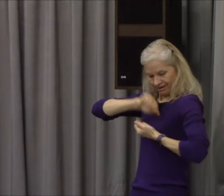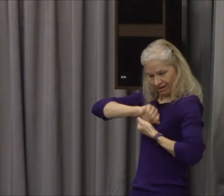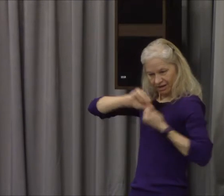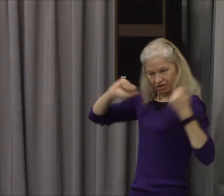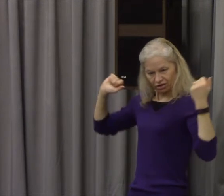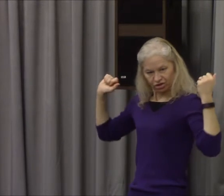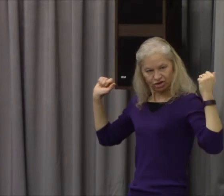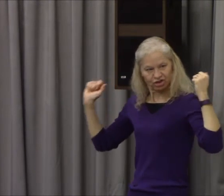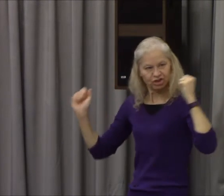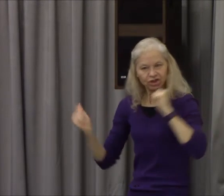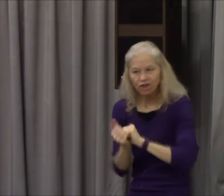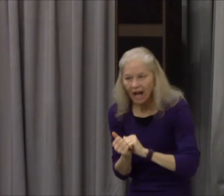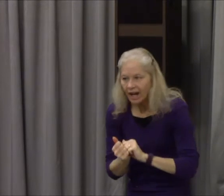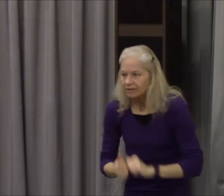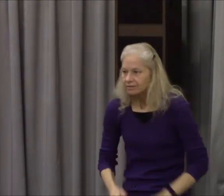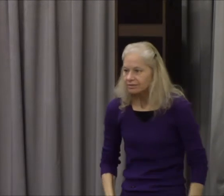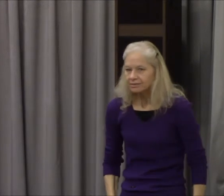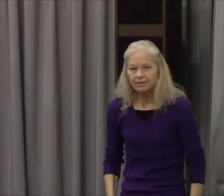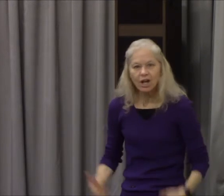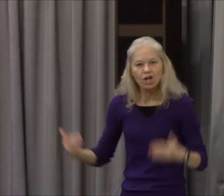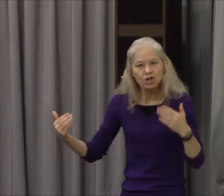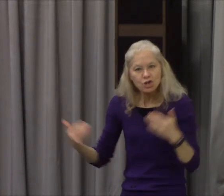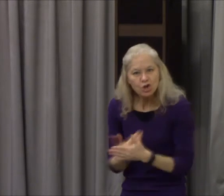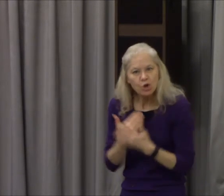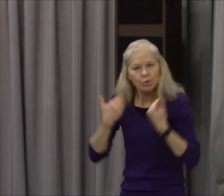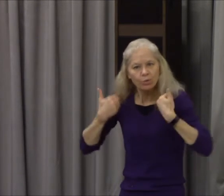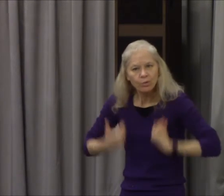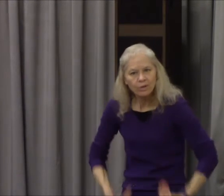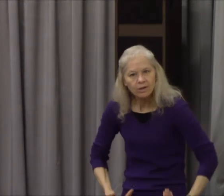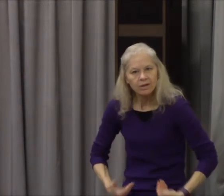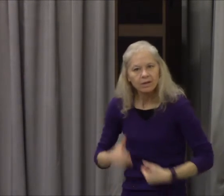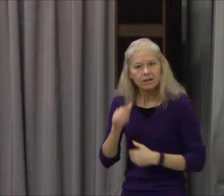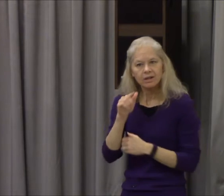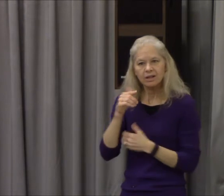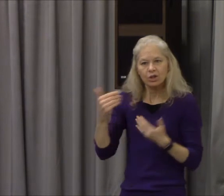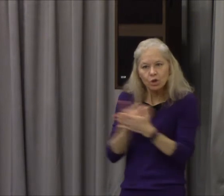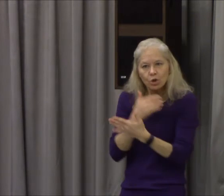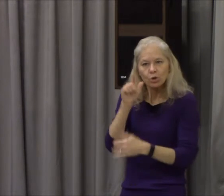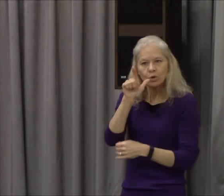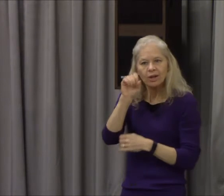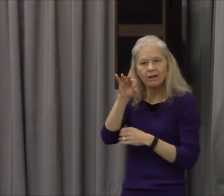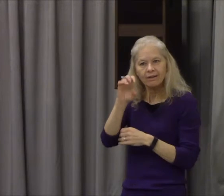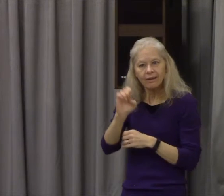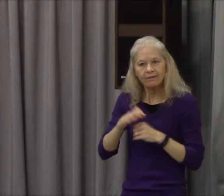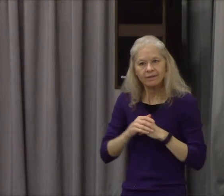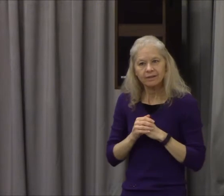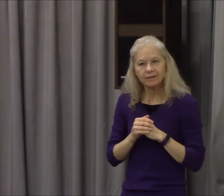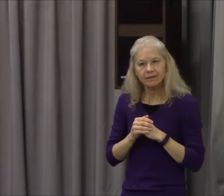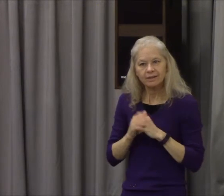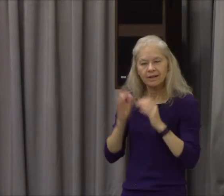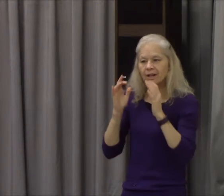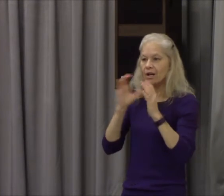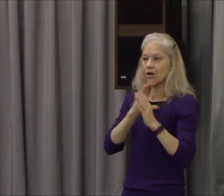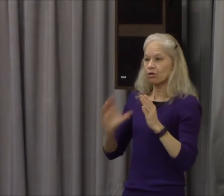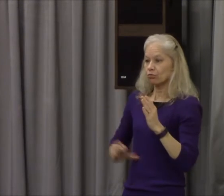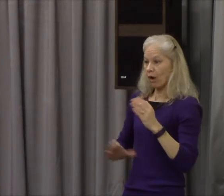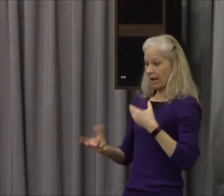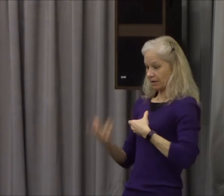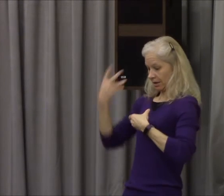the glory of this mystery among the Gentiles which is Christ in you the hope of glory amen